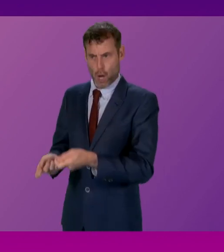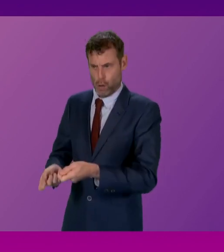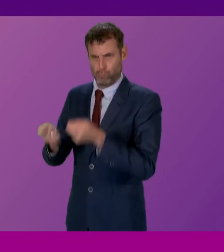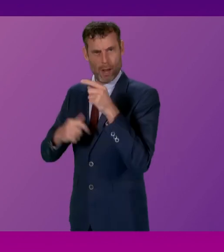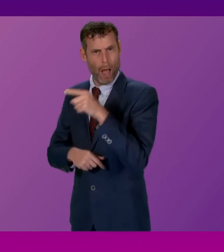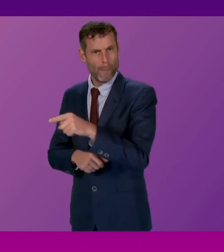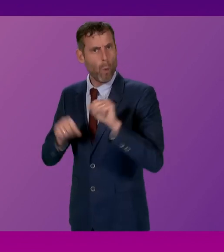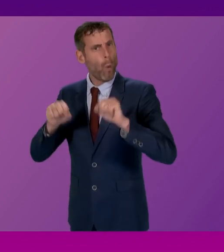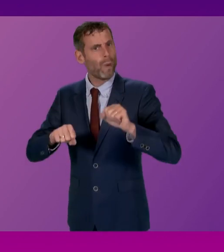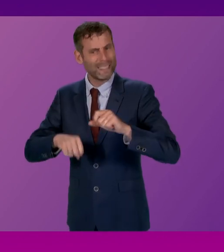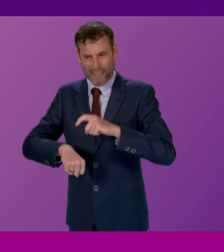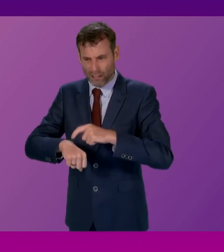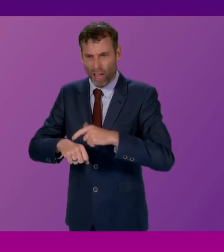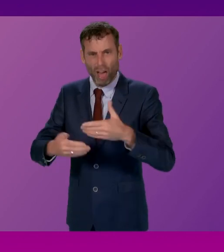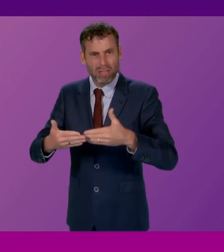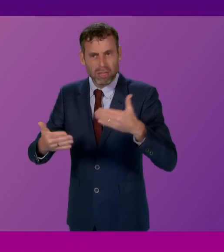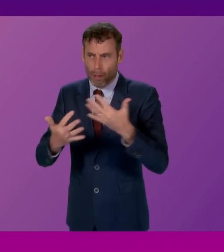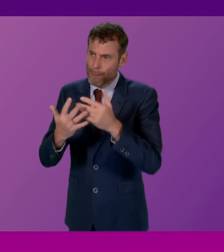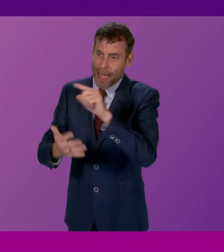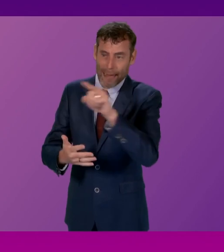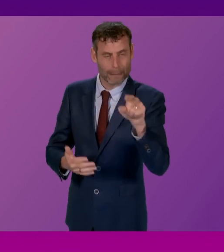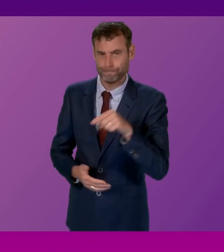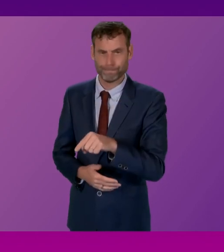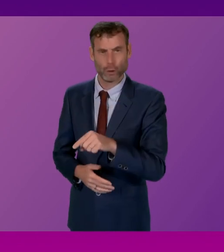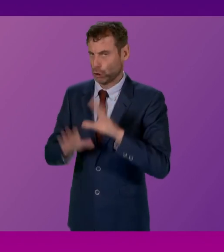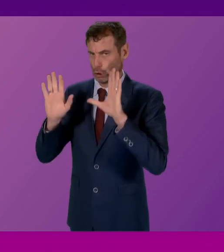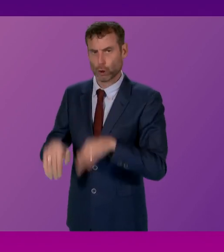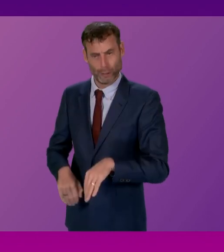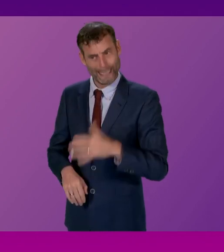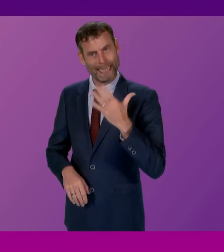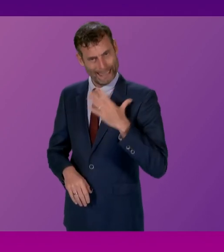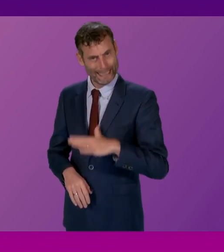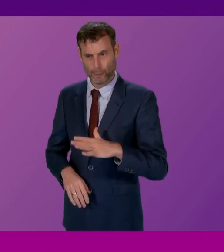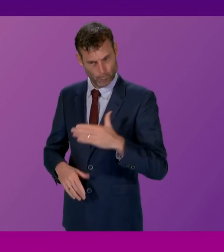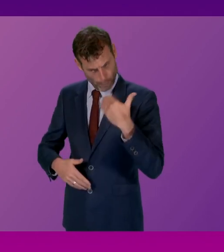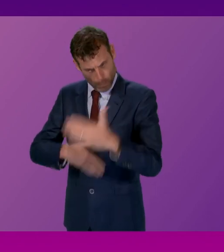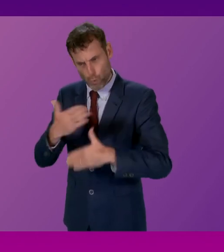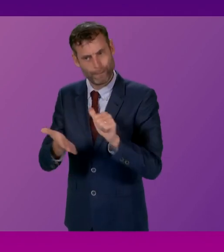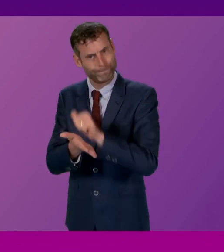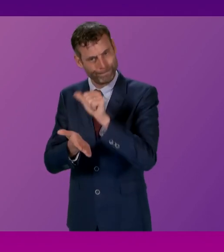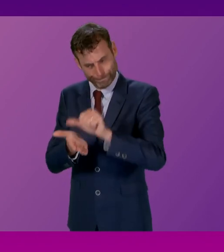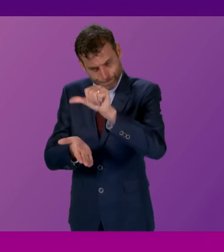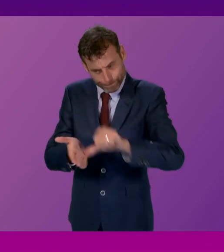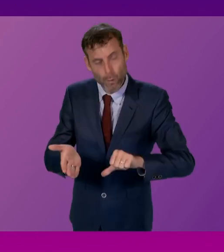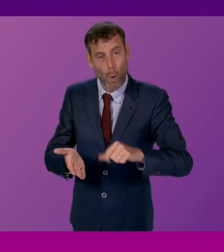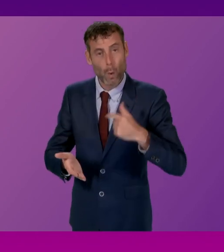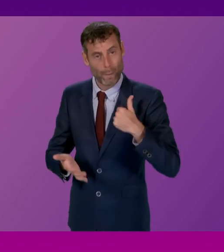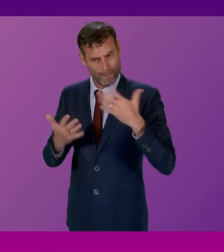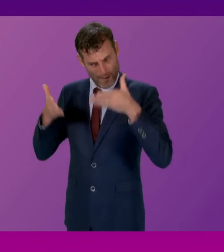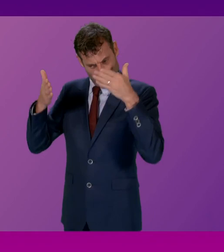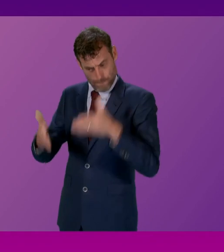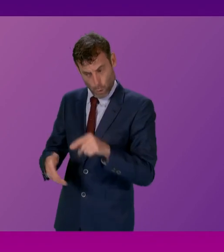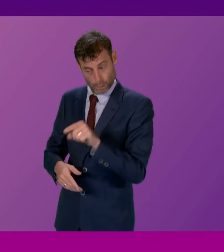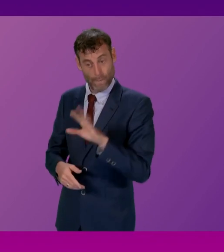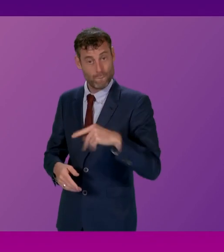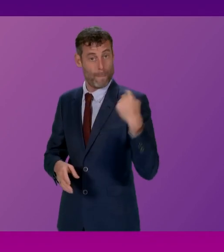those longest waits, and we've already seen a significant reduction since targets were announced last July. The latest Public Health Scotland data shows